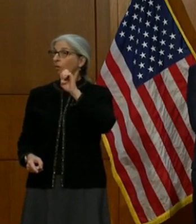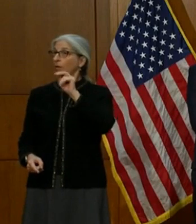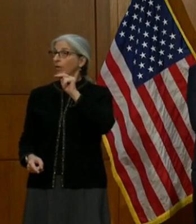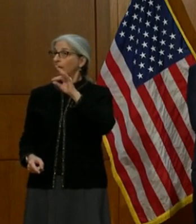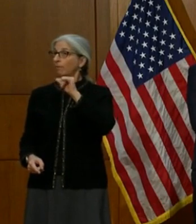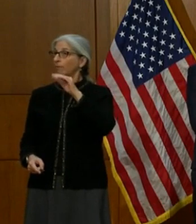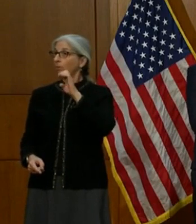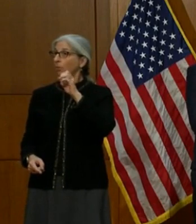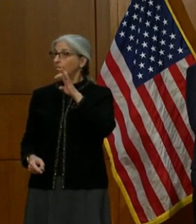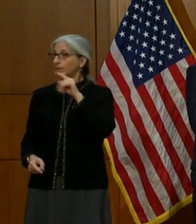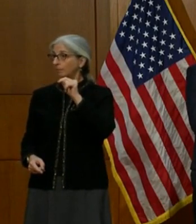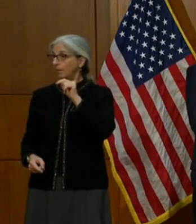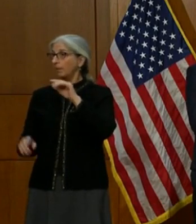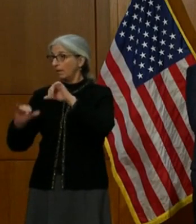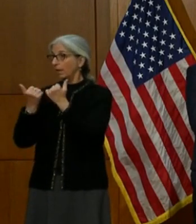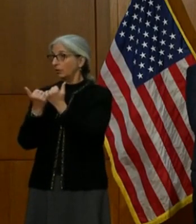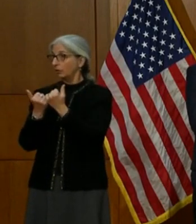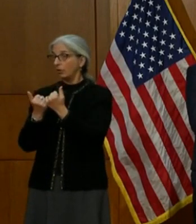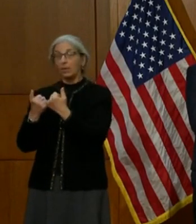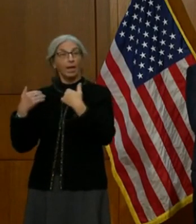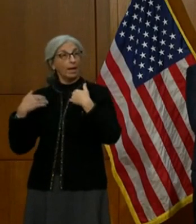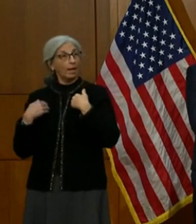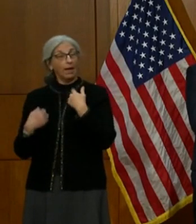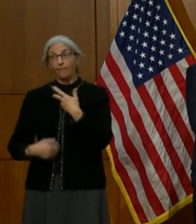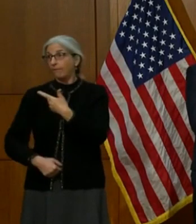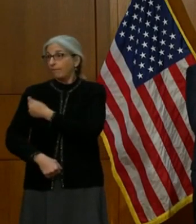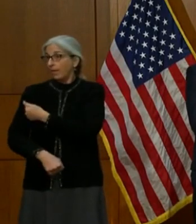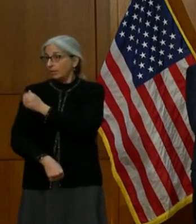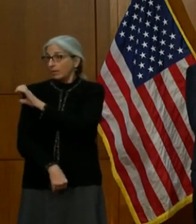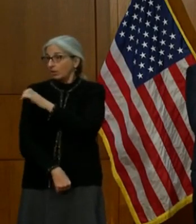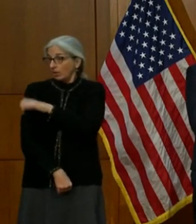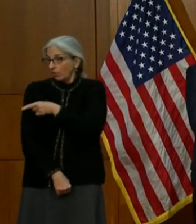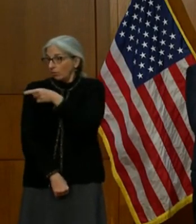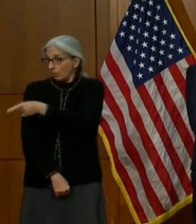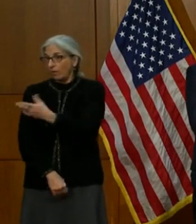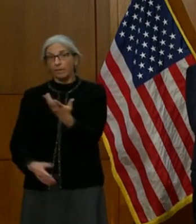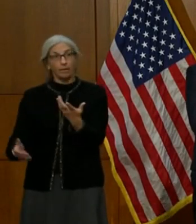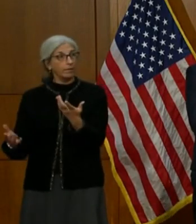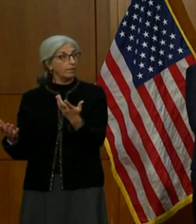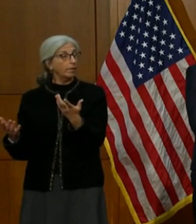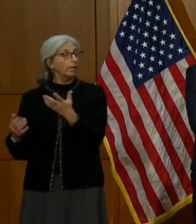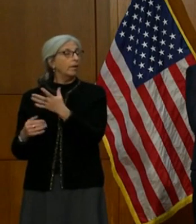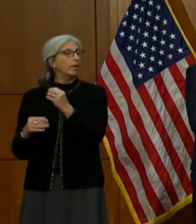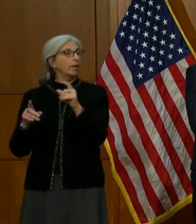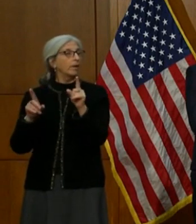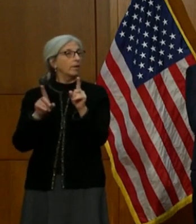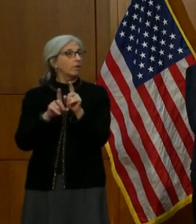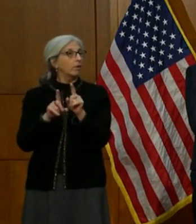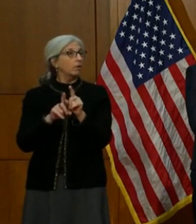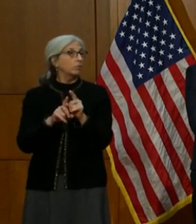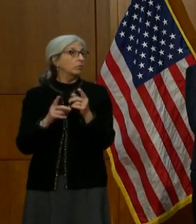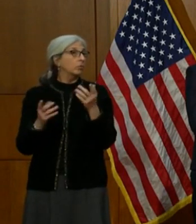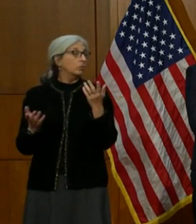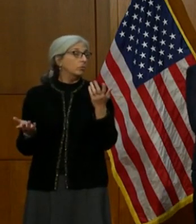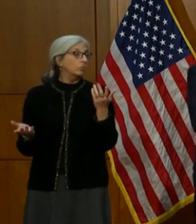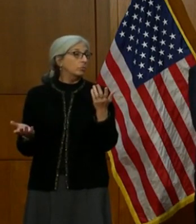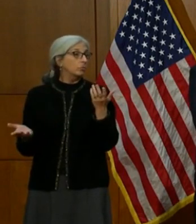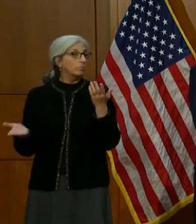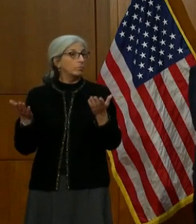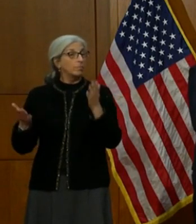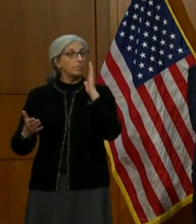vaccination clinic right there. There are other places where we'll probably wind up